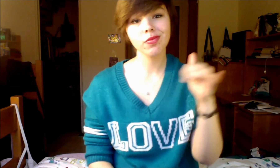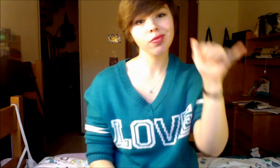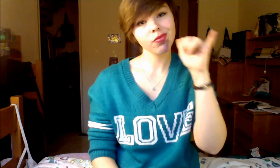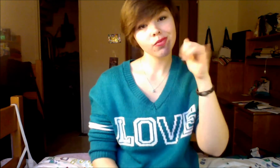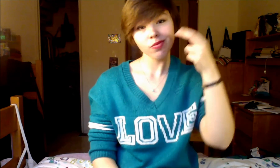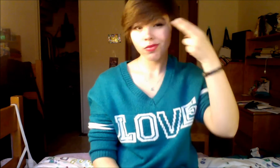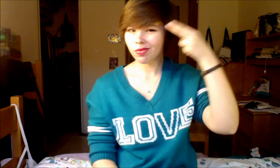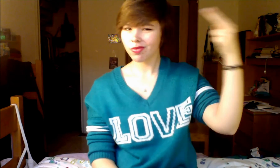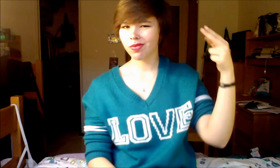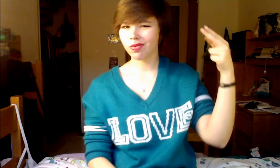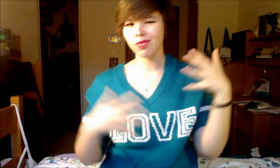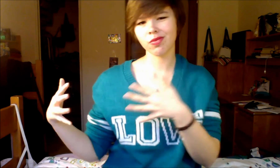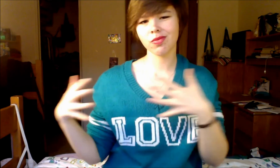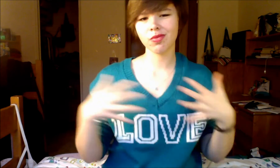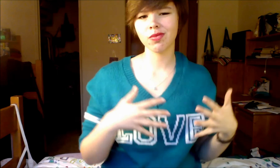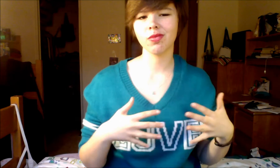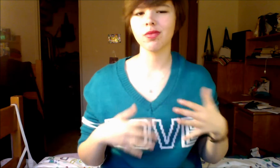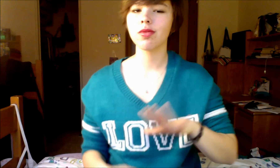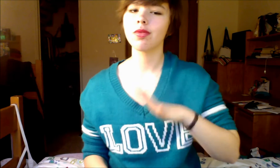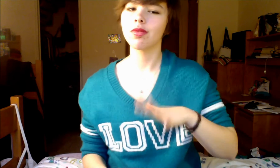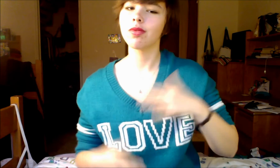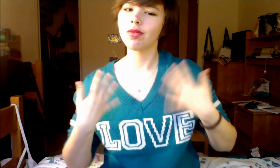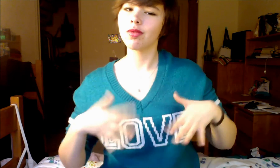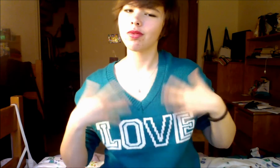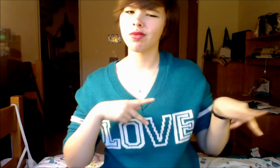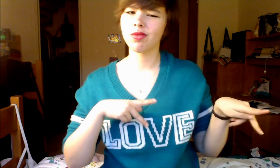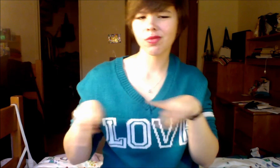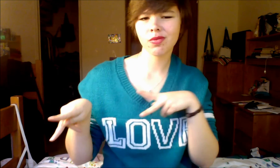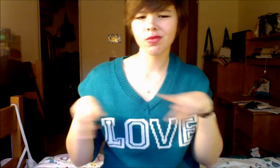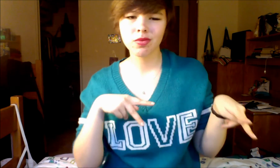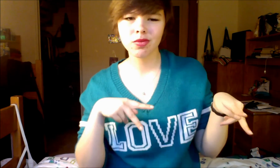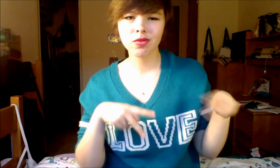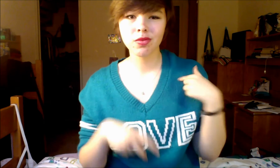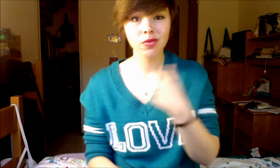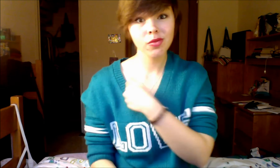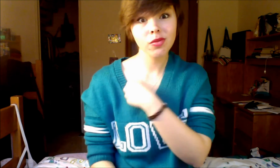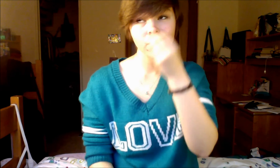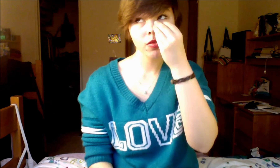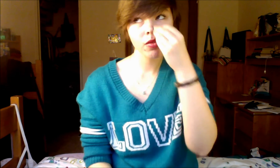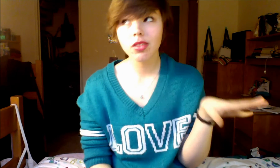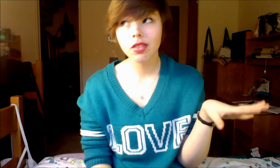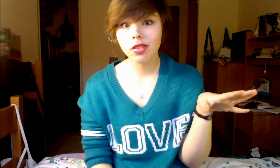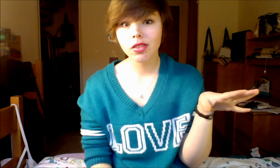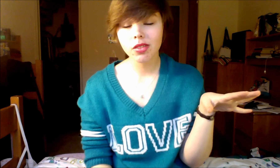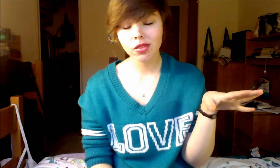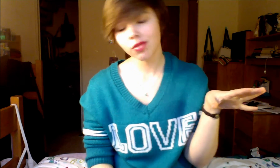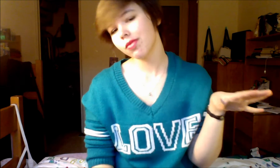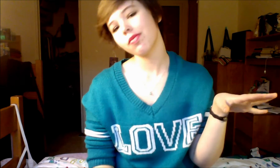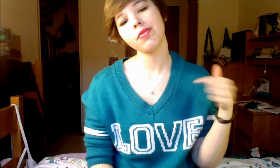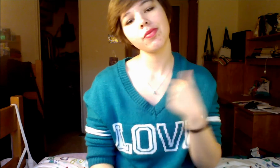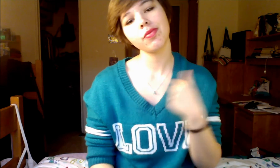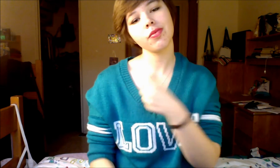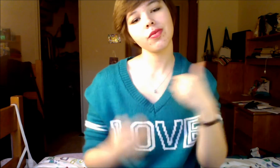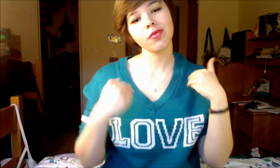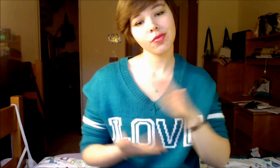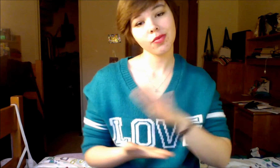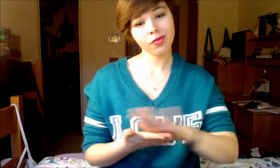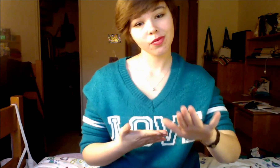grey goose Trippin' in the bathroom, bloodstains, ball gowns Trash in the hotel room, we don't care We're drivin'